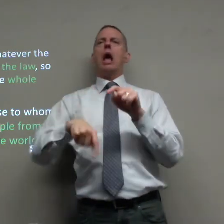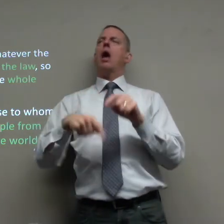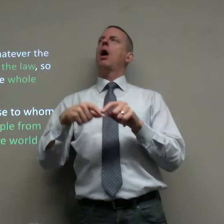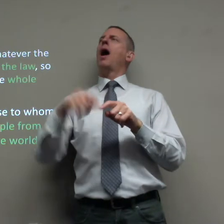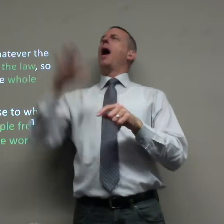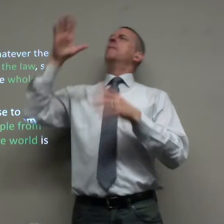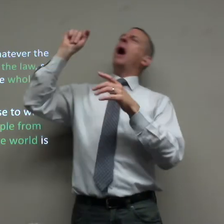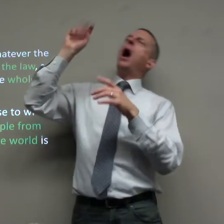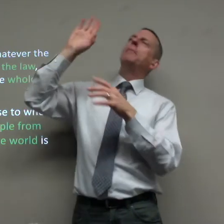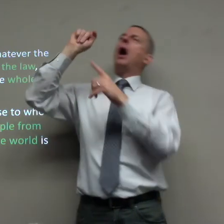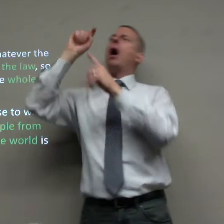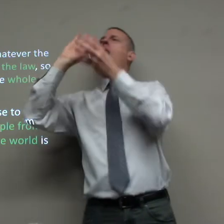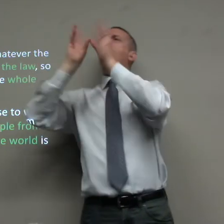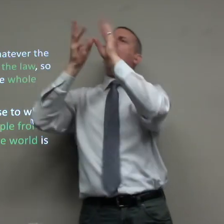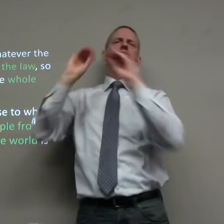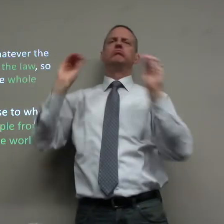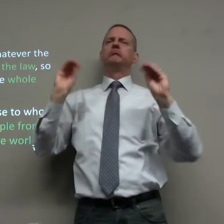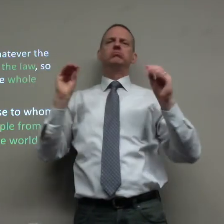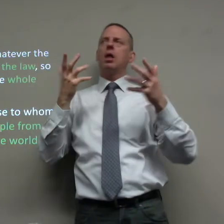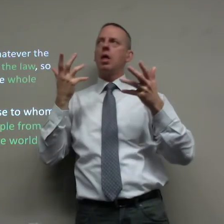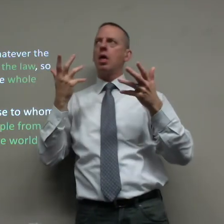we can't say but but but to the law